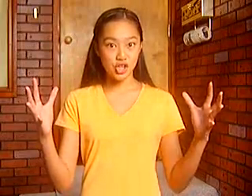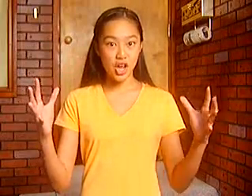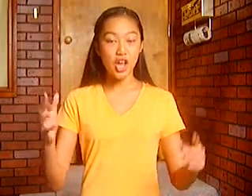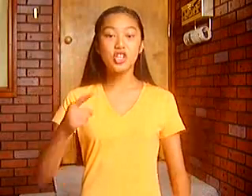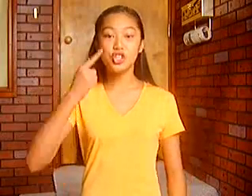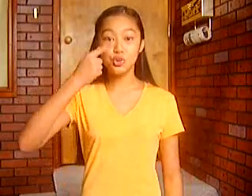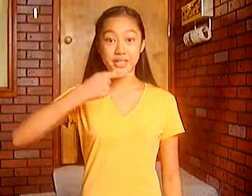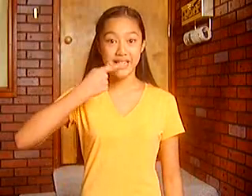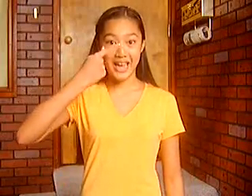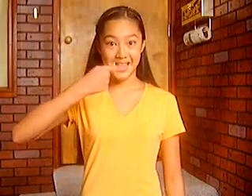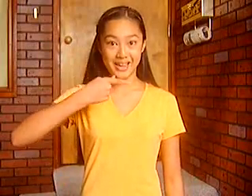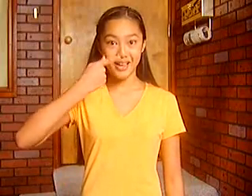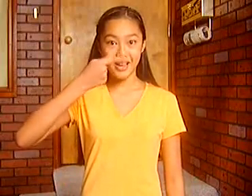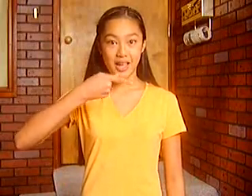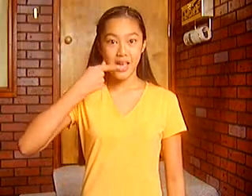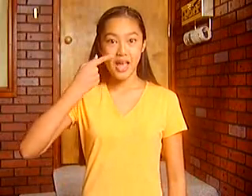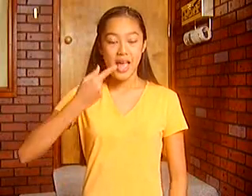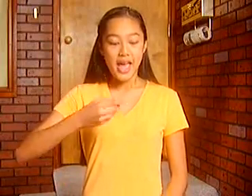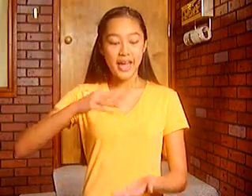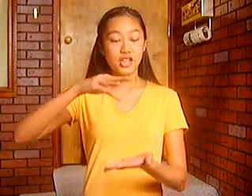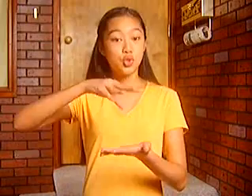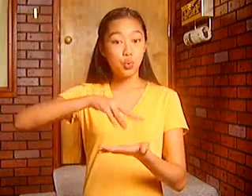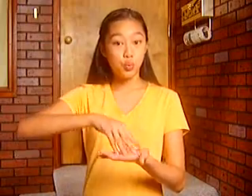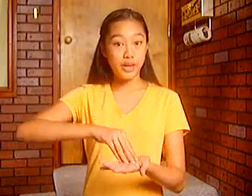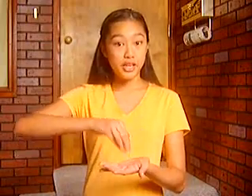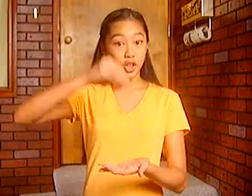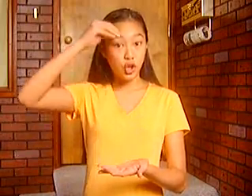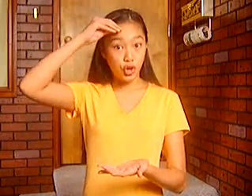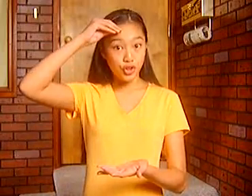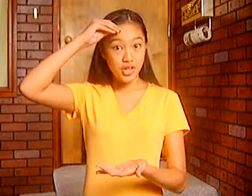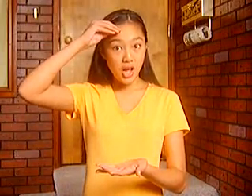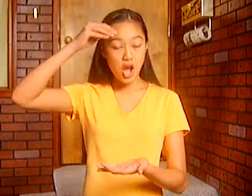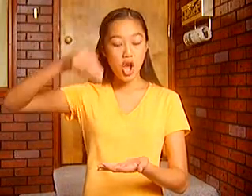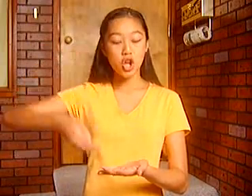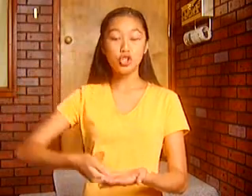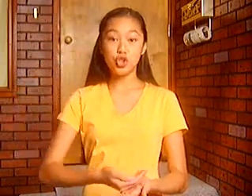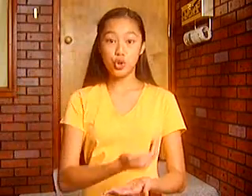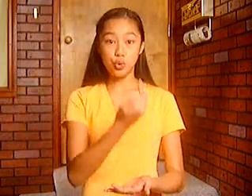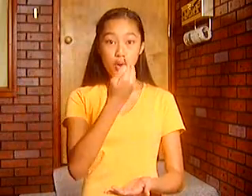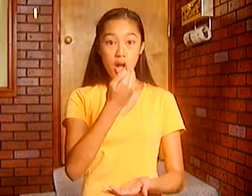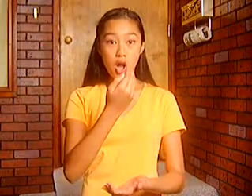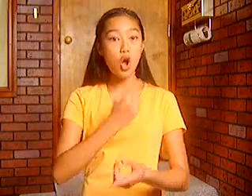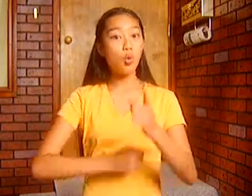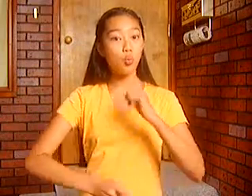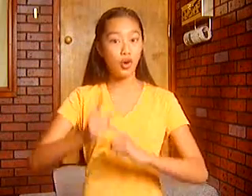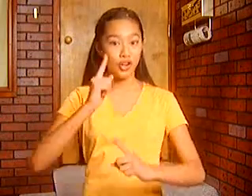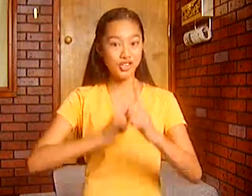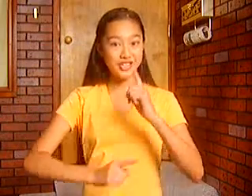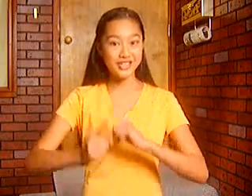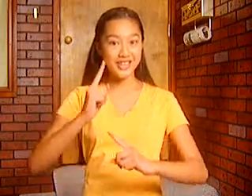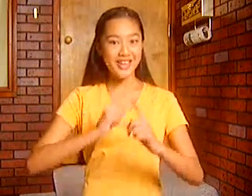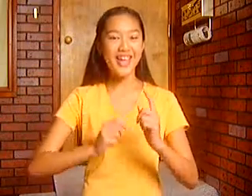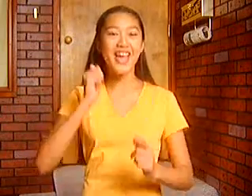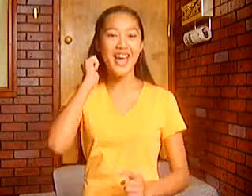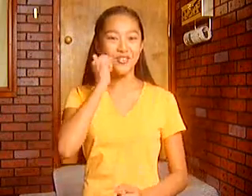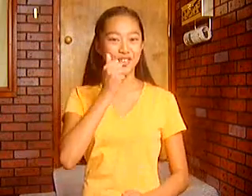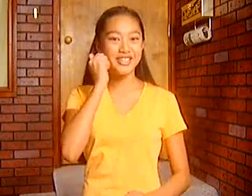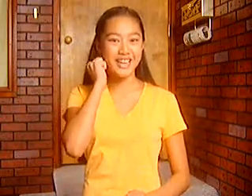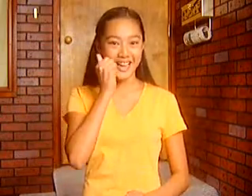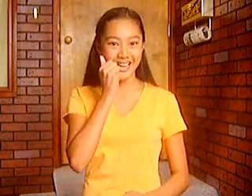to say. And we learn new words every day.